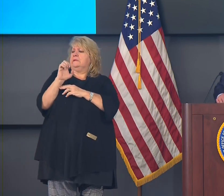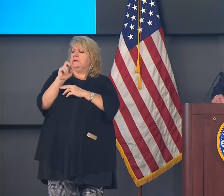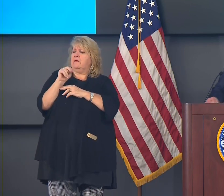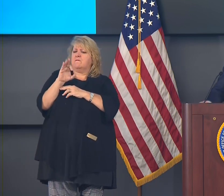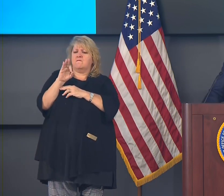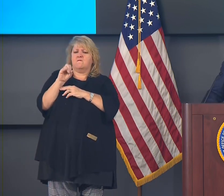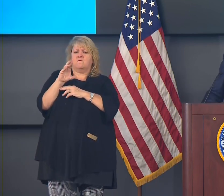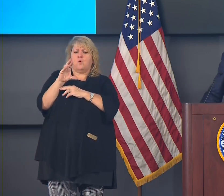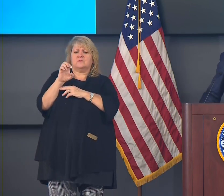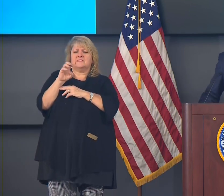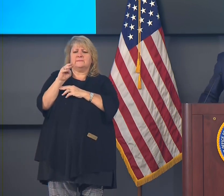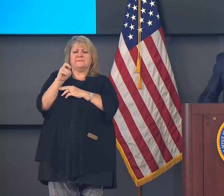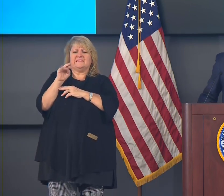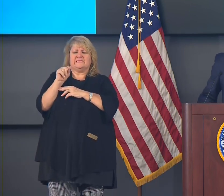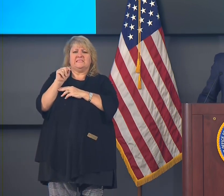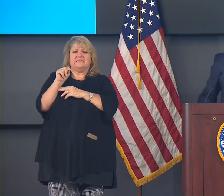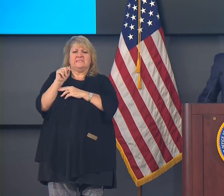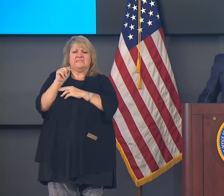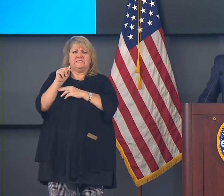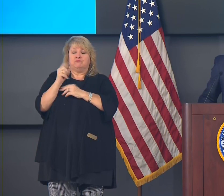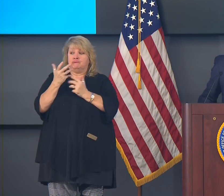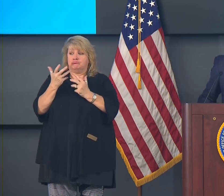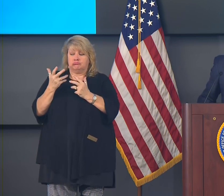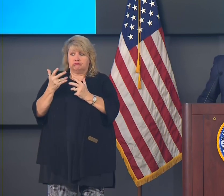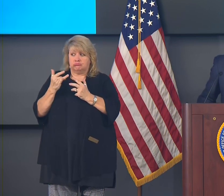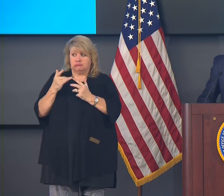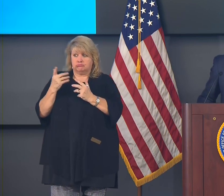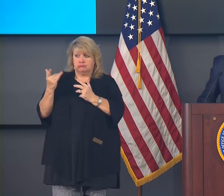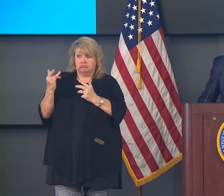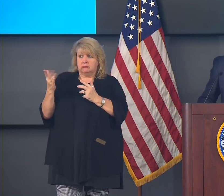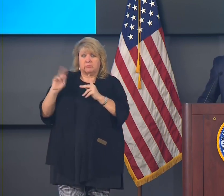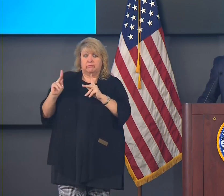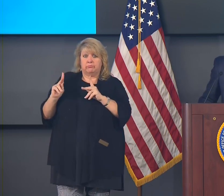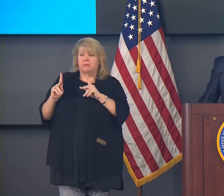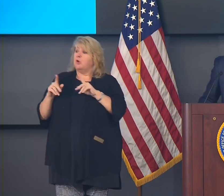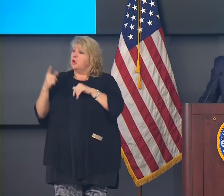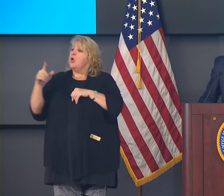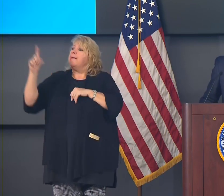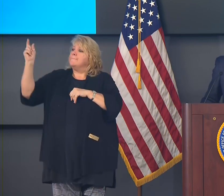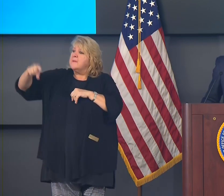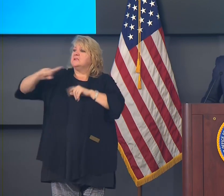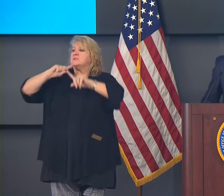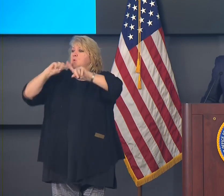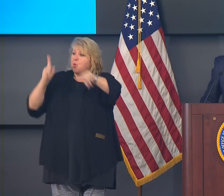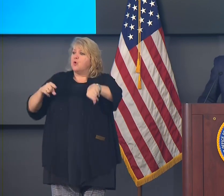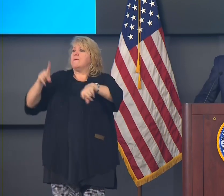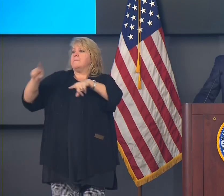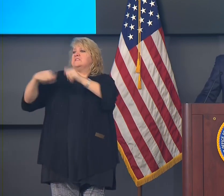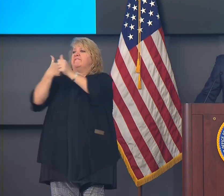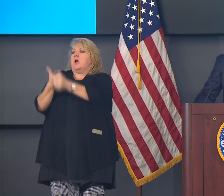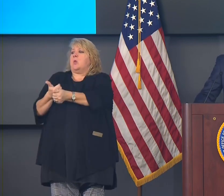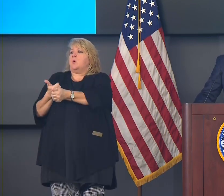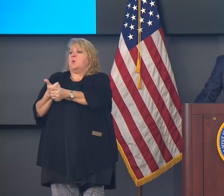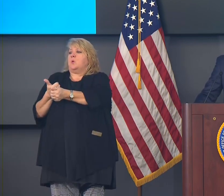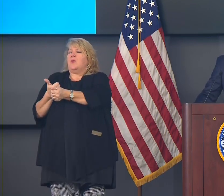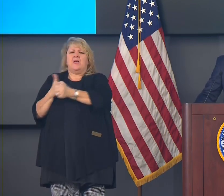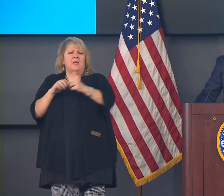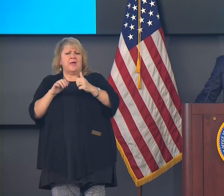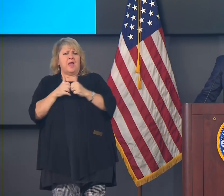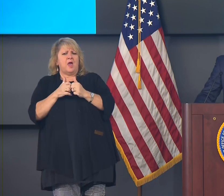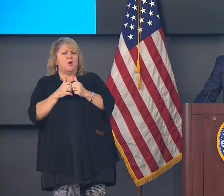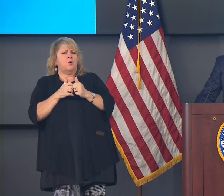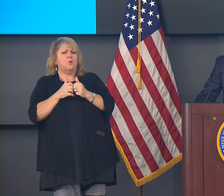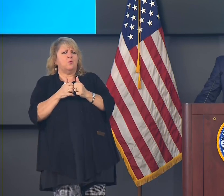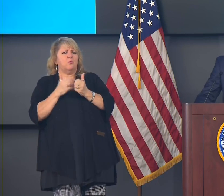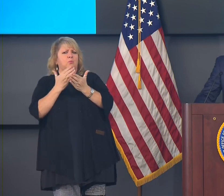previous guidelines that you said. So are you making any changes to enforcement? Yeah. Well, we're going to continue to